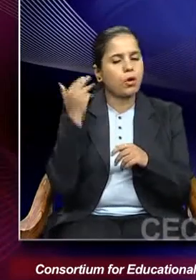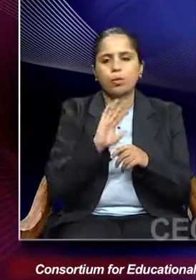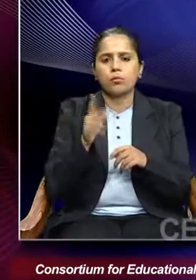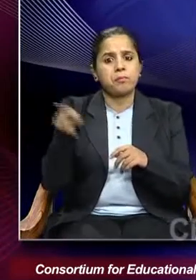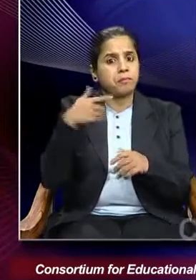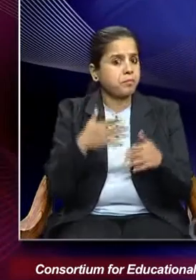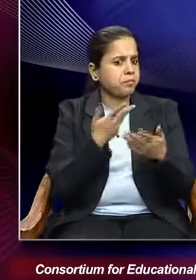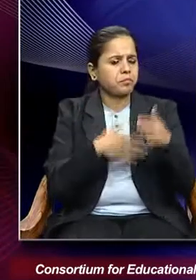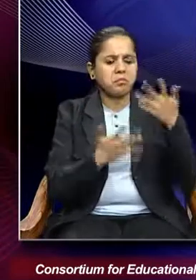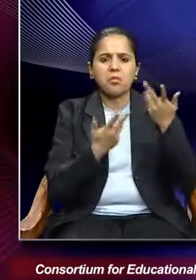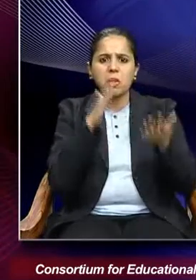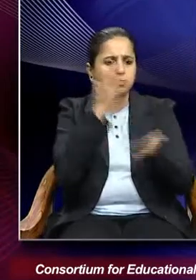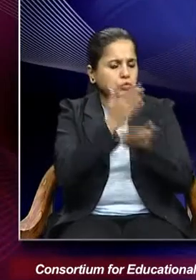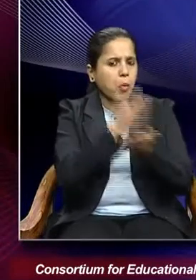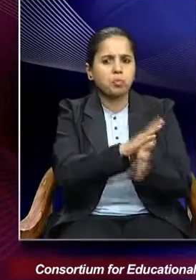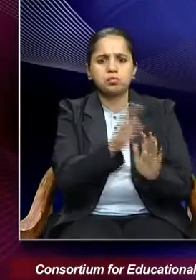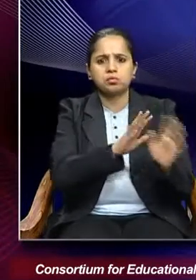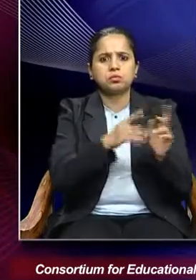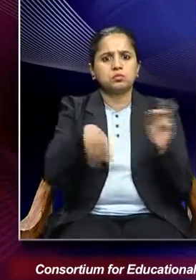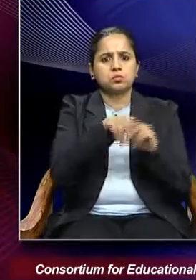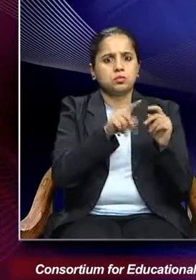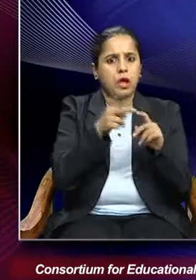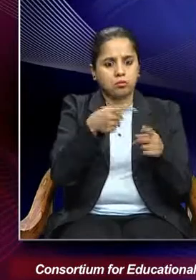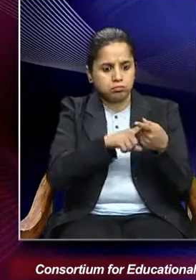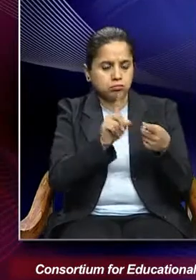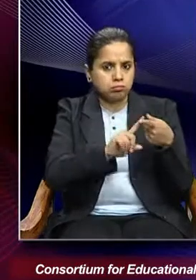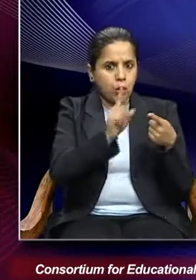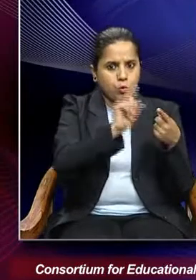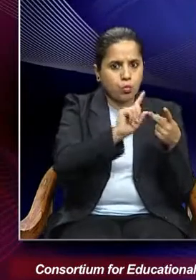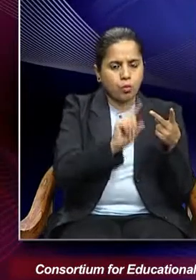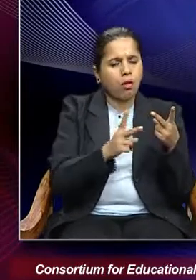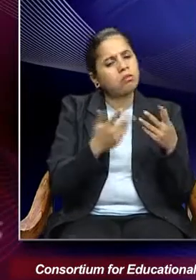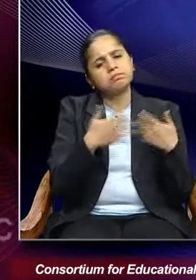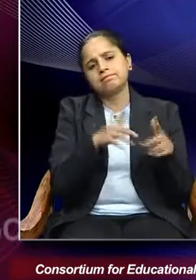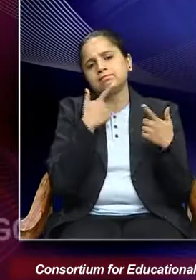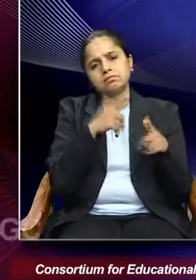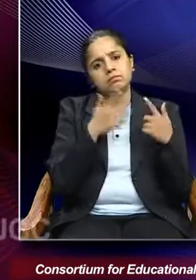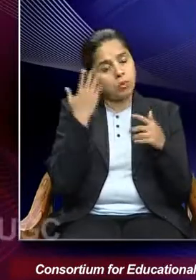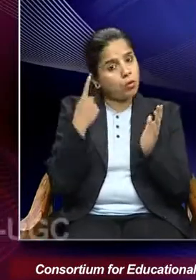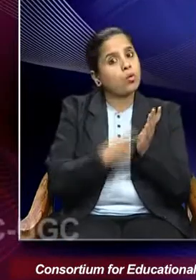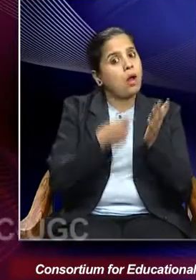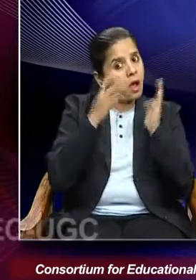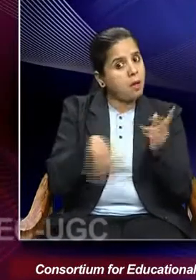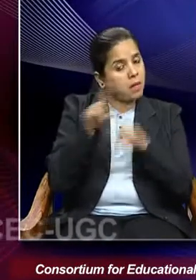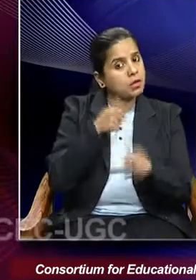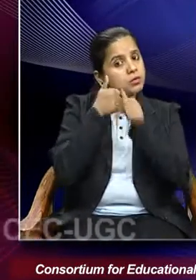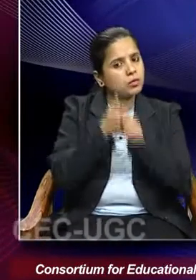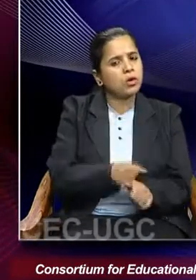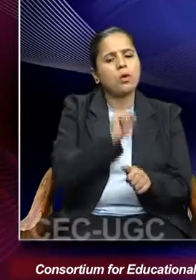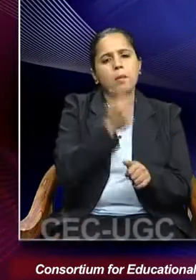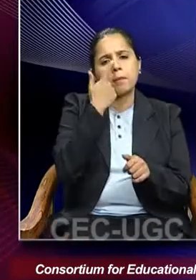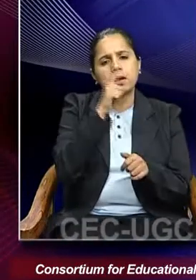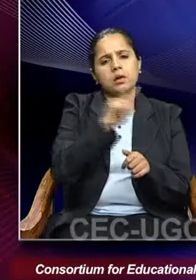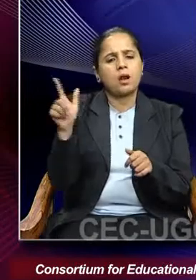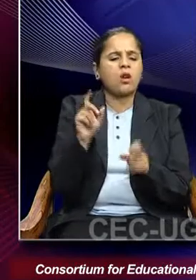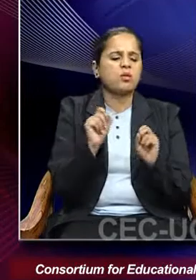to different kind of disfigurements that were also a rule that was to be followed by child